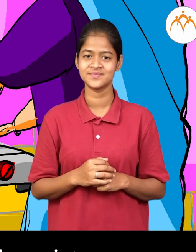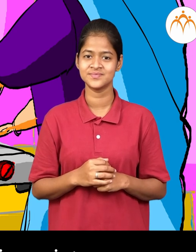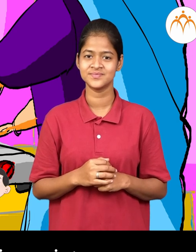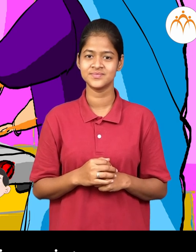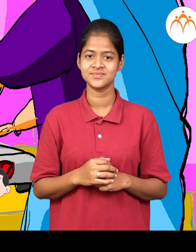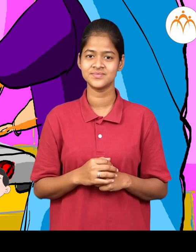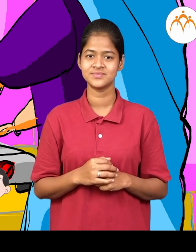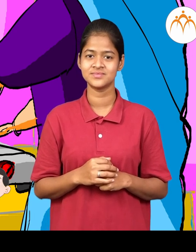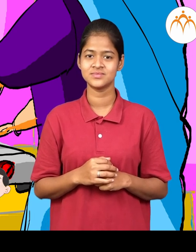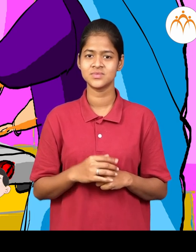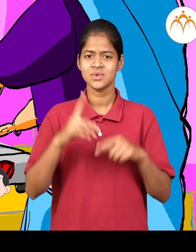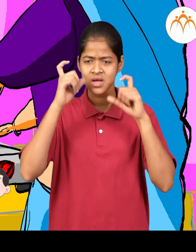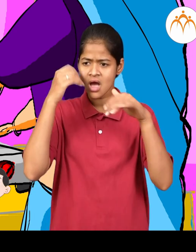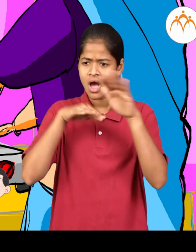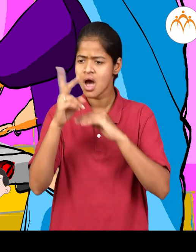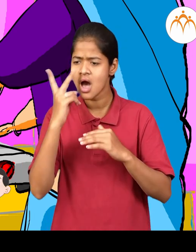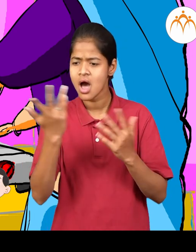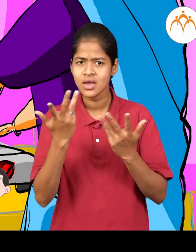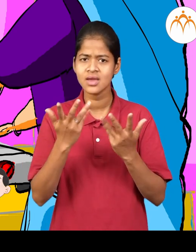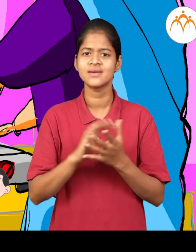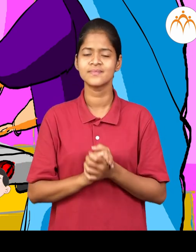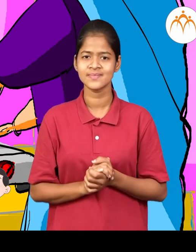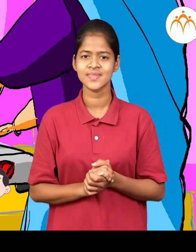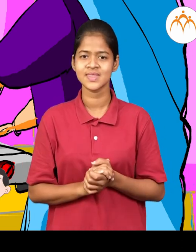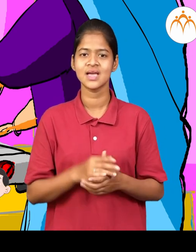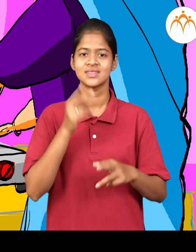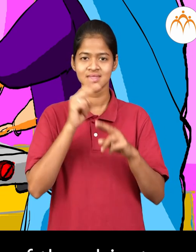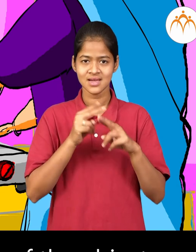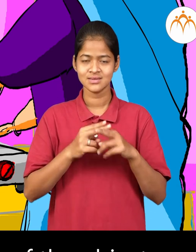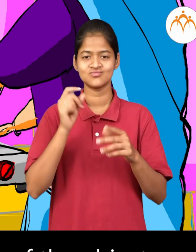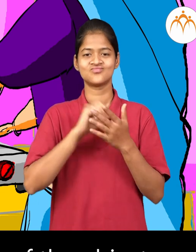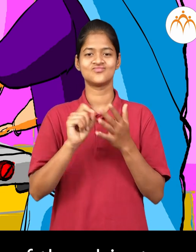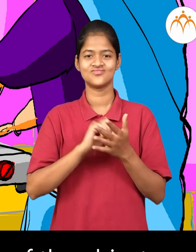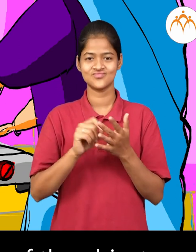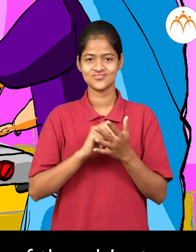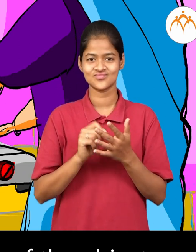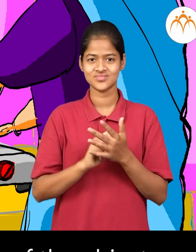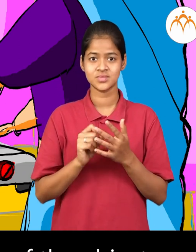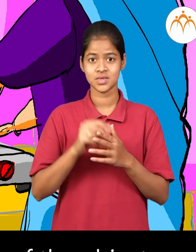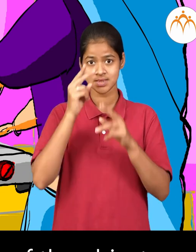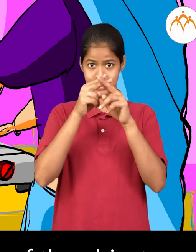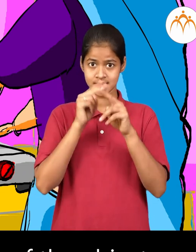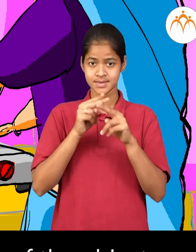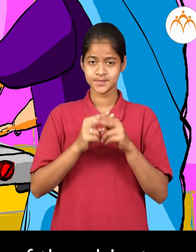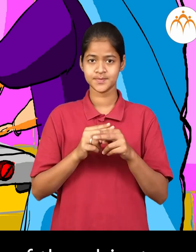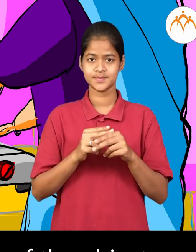what do you see in this picture write down the names of the objects